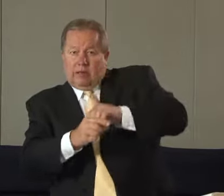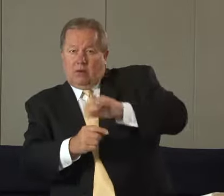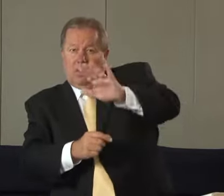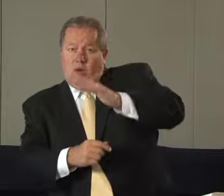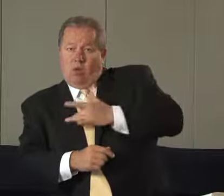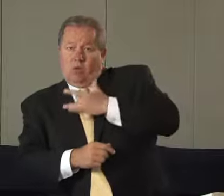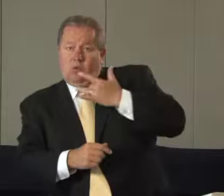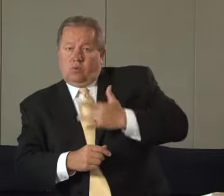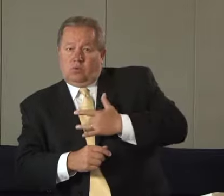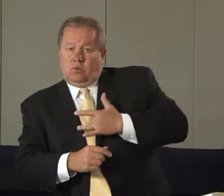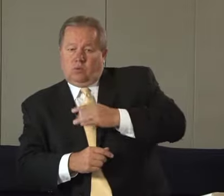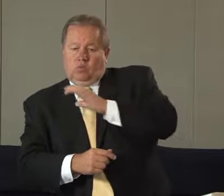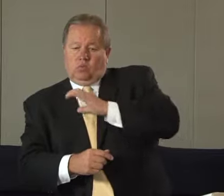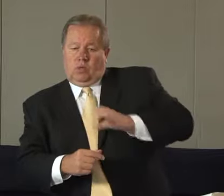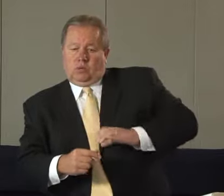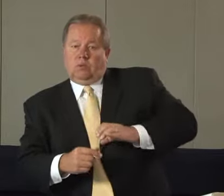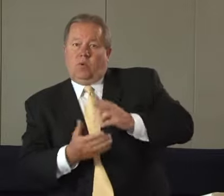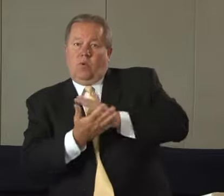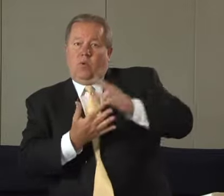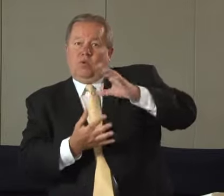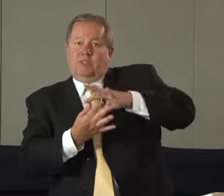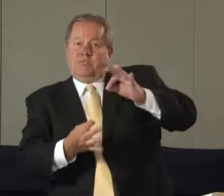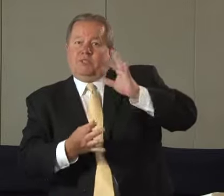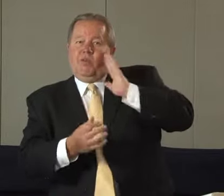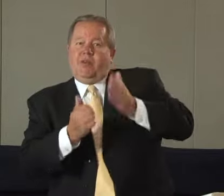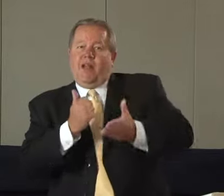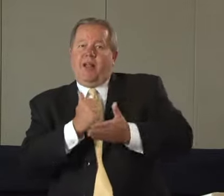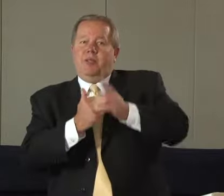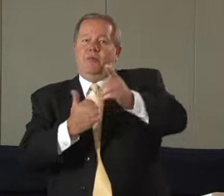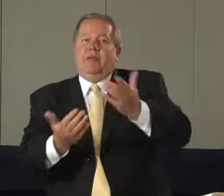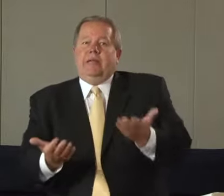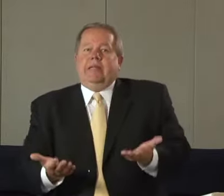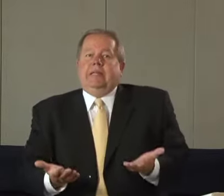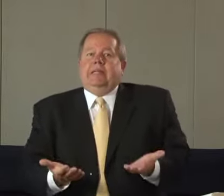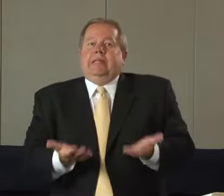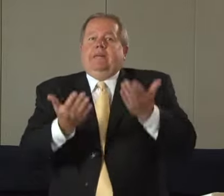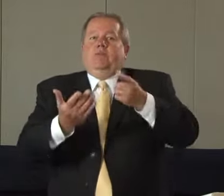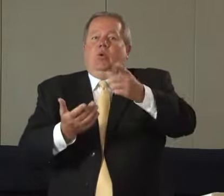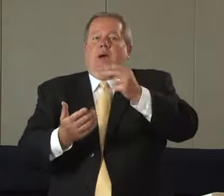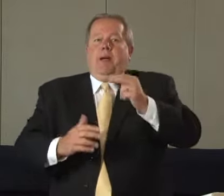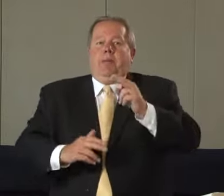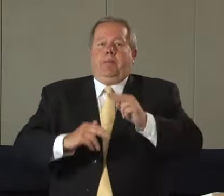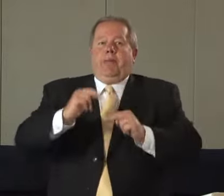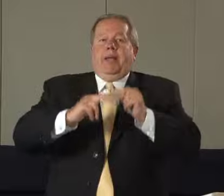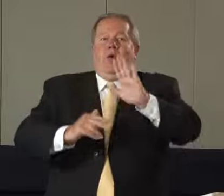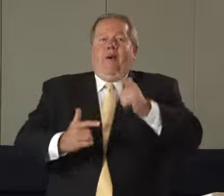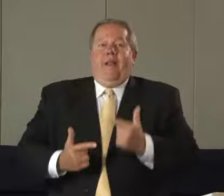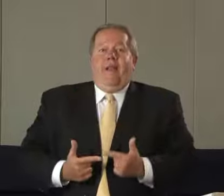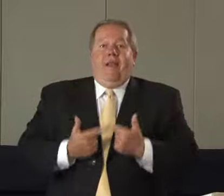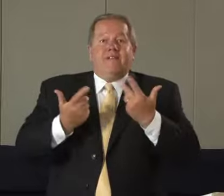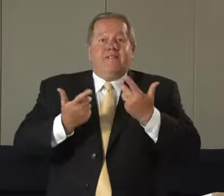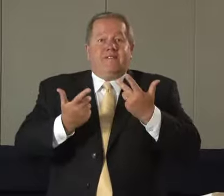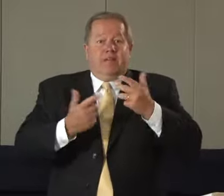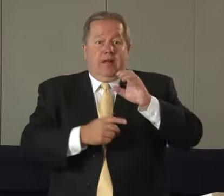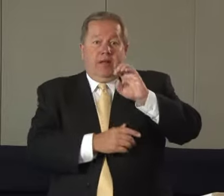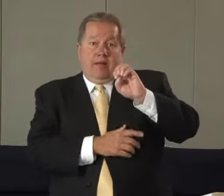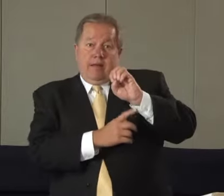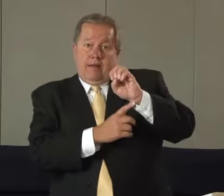Christ comes into your heart in your life the Holy Spirit comes in and lifts us builds